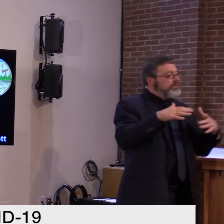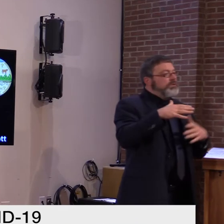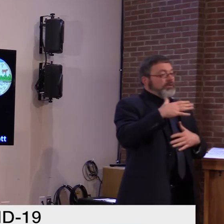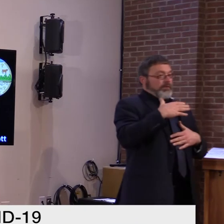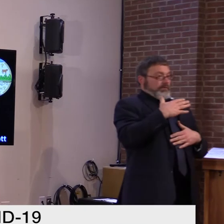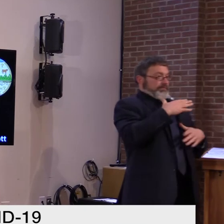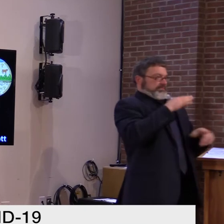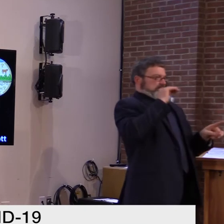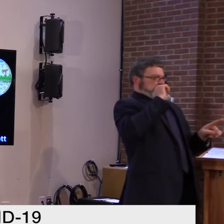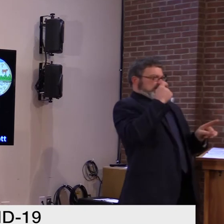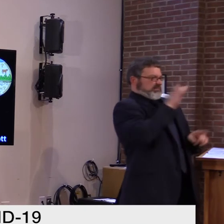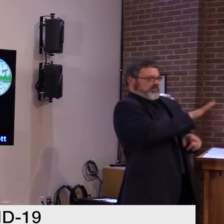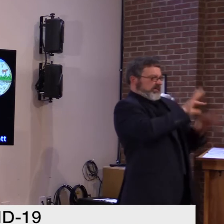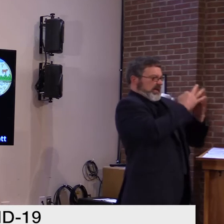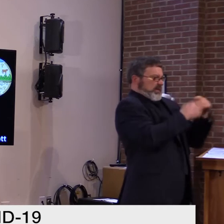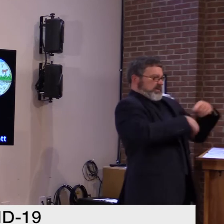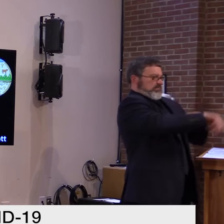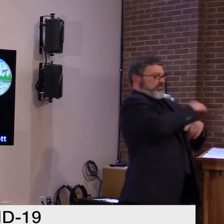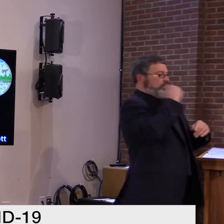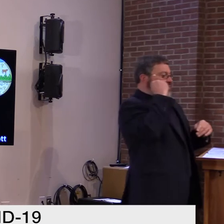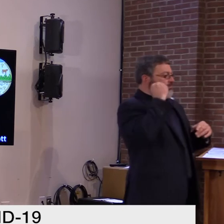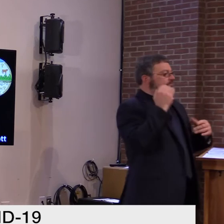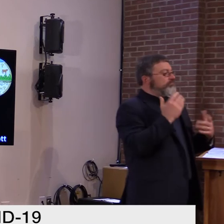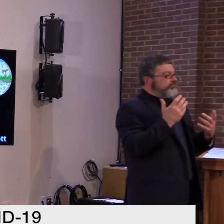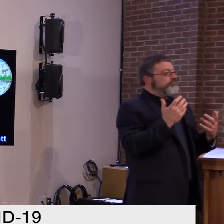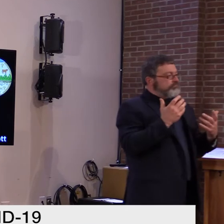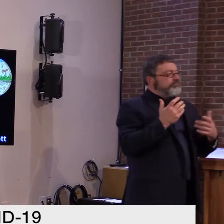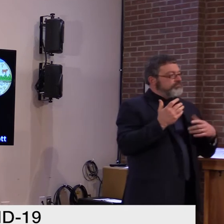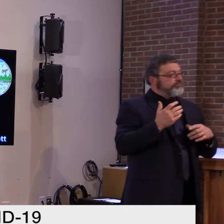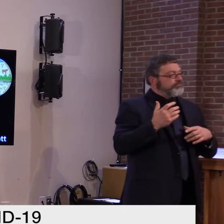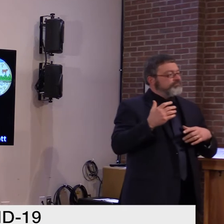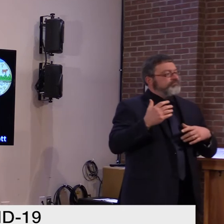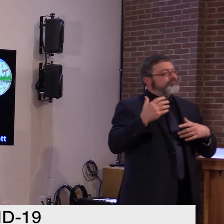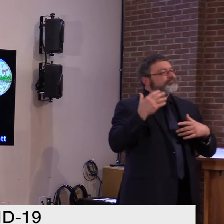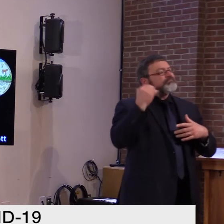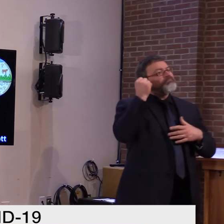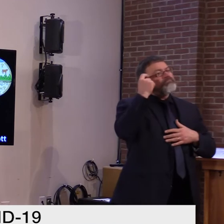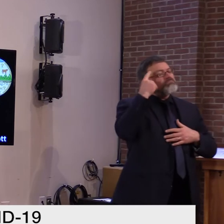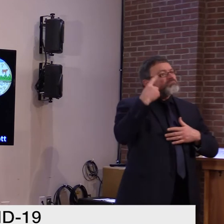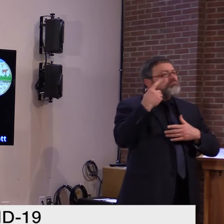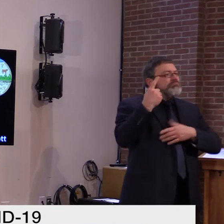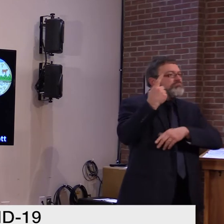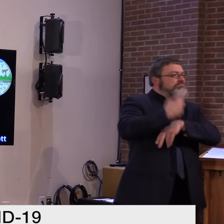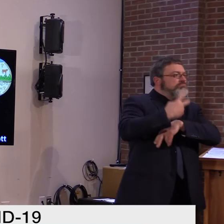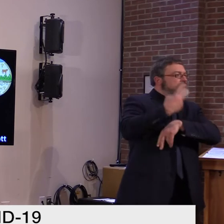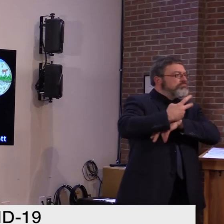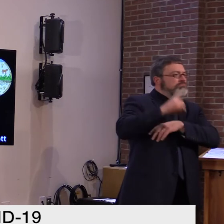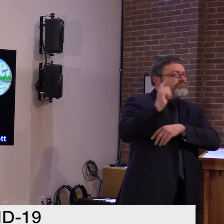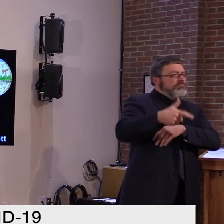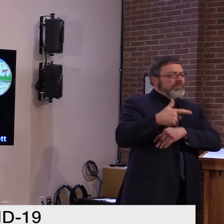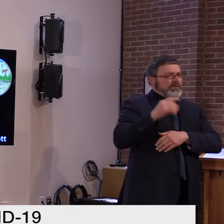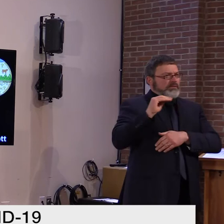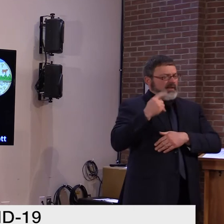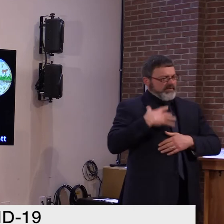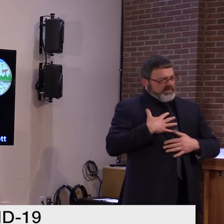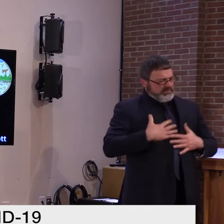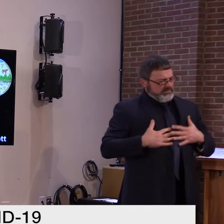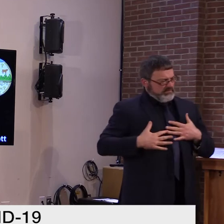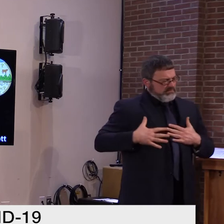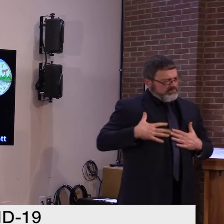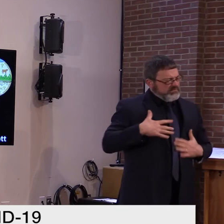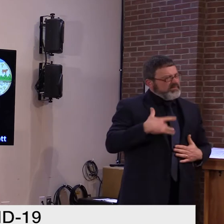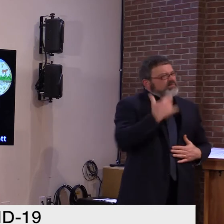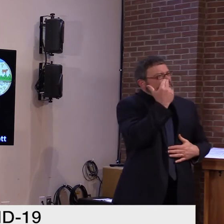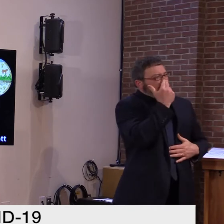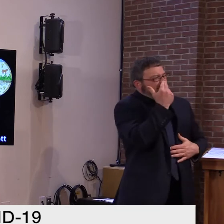he kind of feels okay. He hasn't really noticed any major changes. But what he doesn't know is that he is actually infected